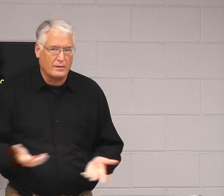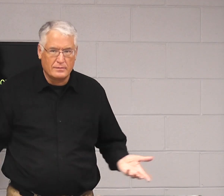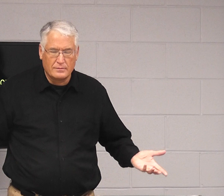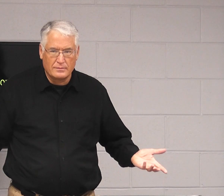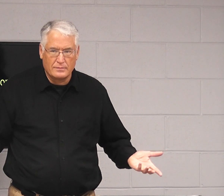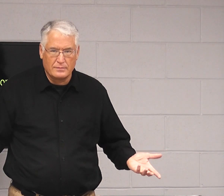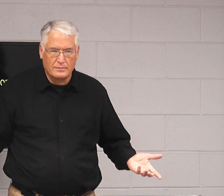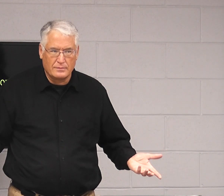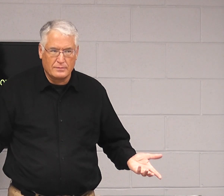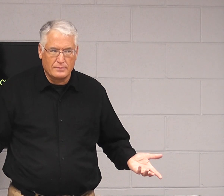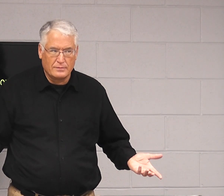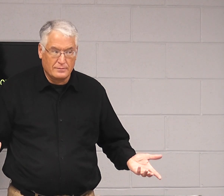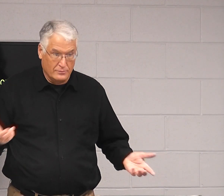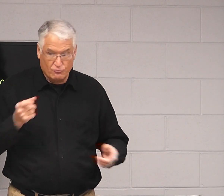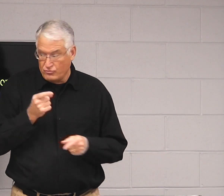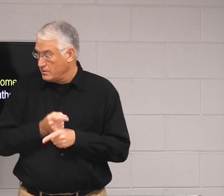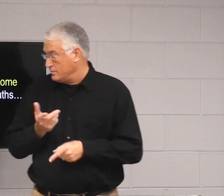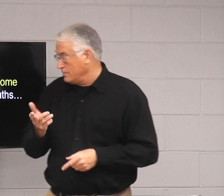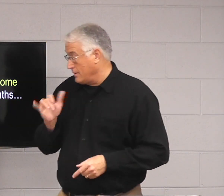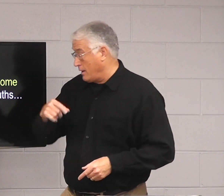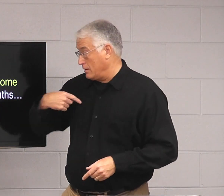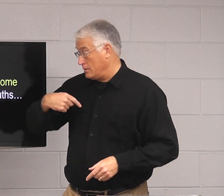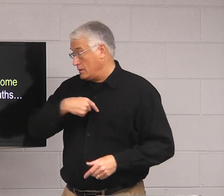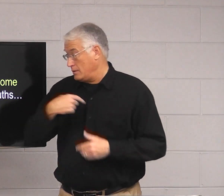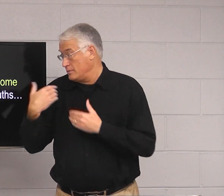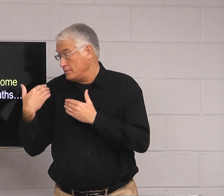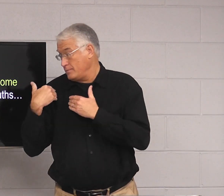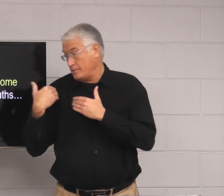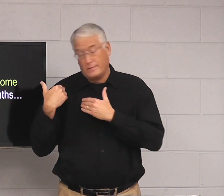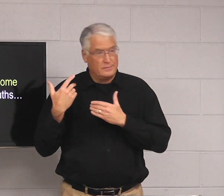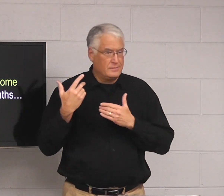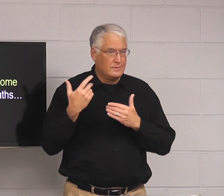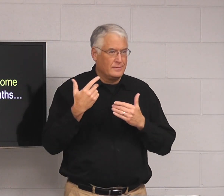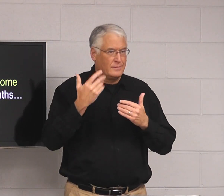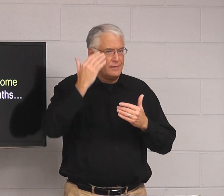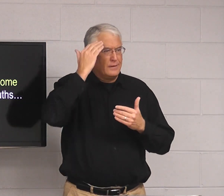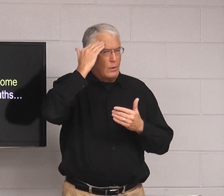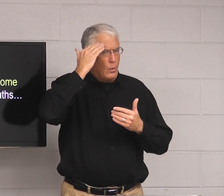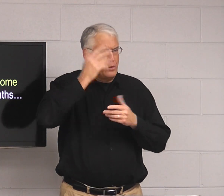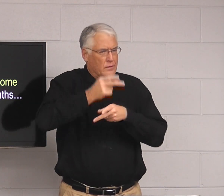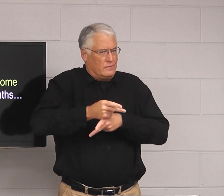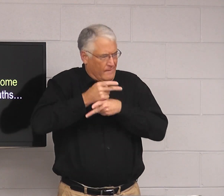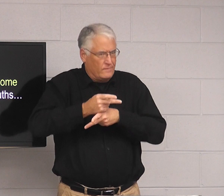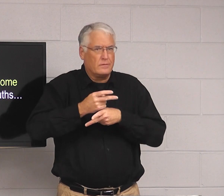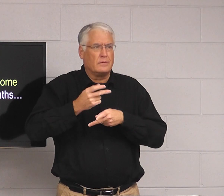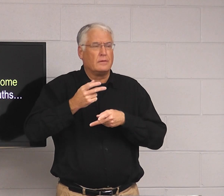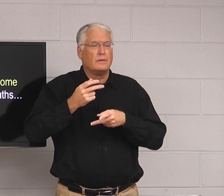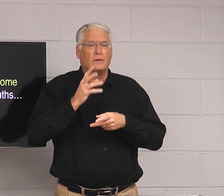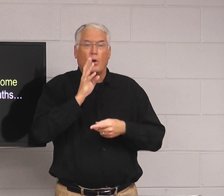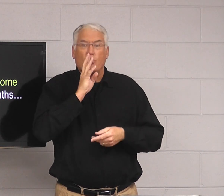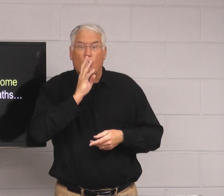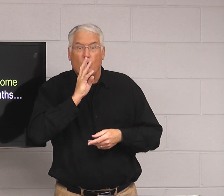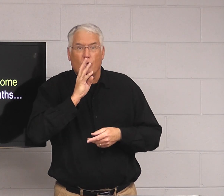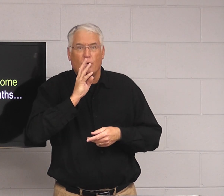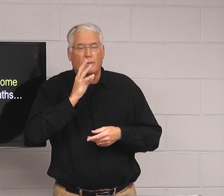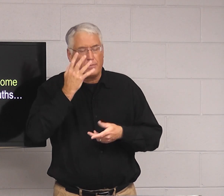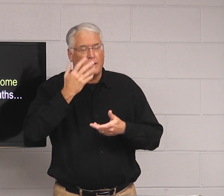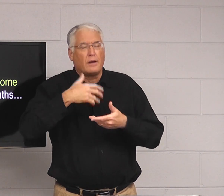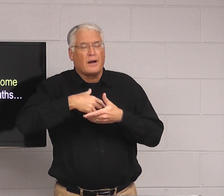people don't like that. Right? So we are responsible. We have to be careful. We know we